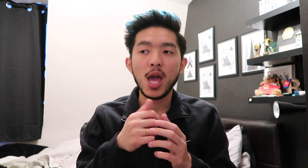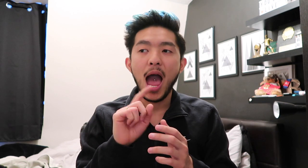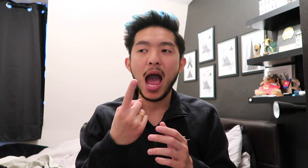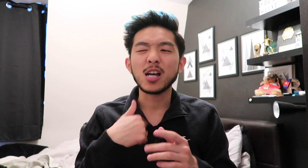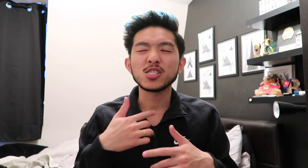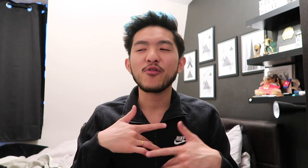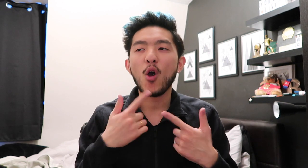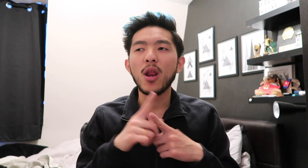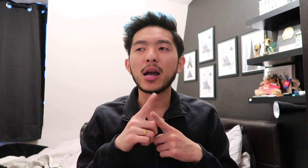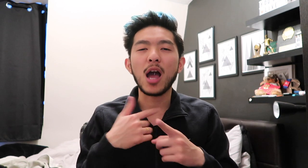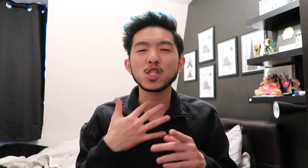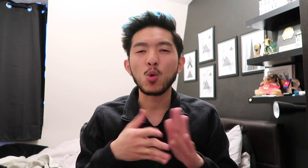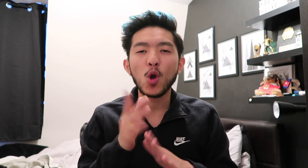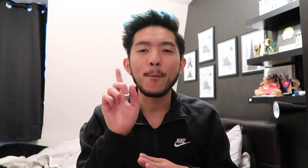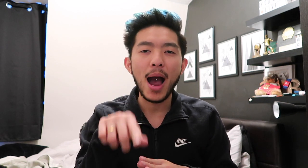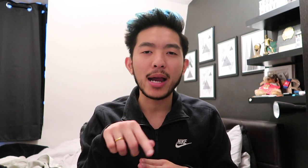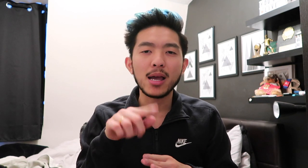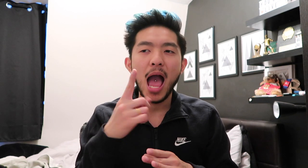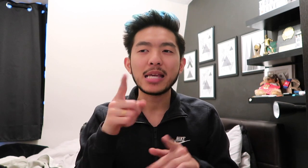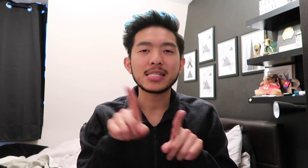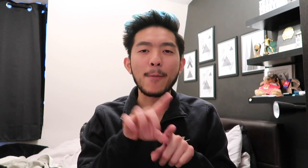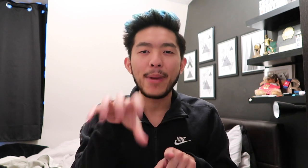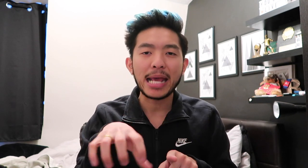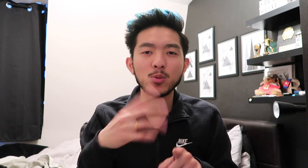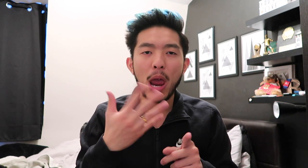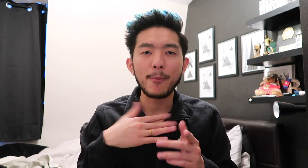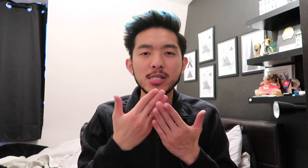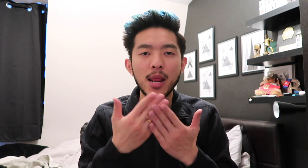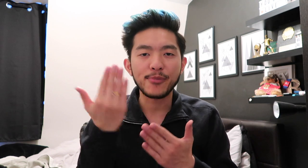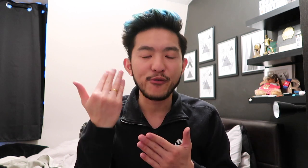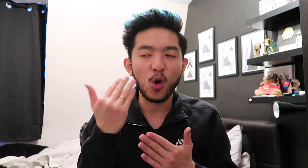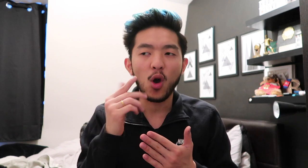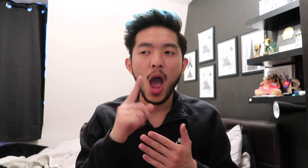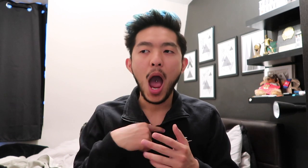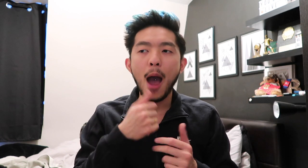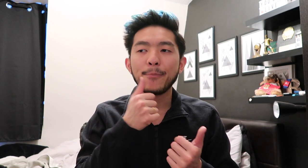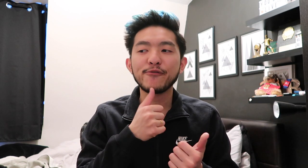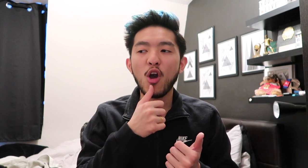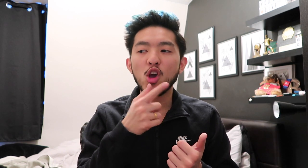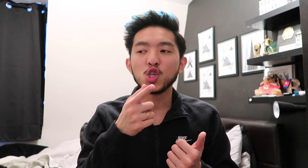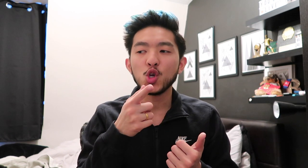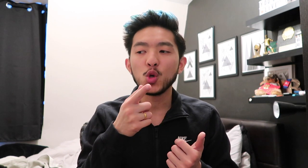I feel like, I don't want to go back. At some place where I've been selling it before. I prefer to